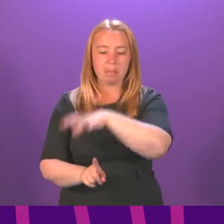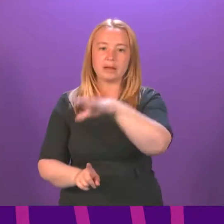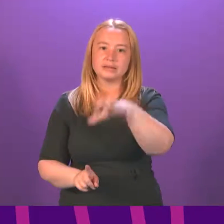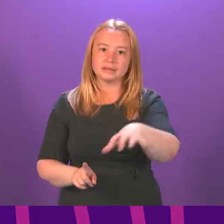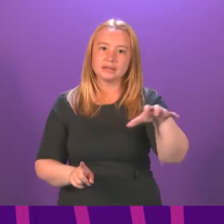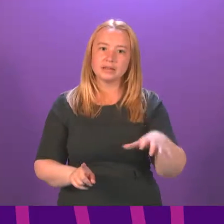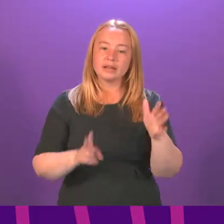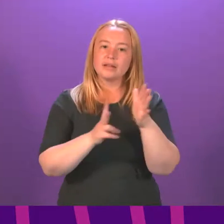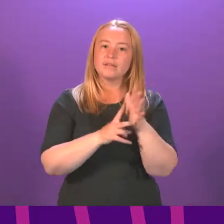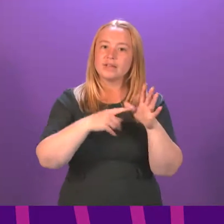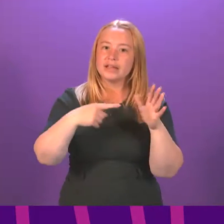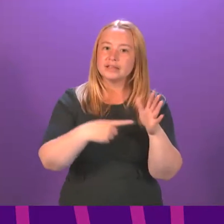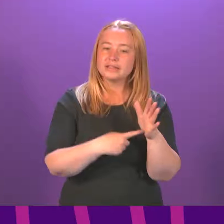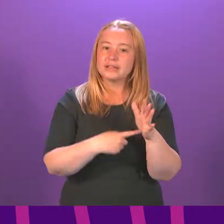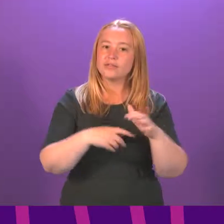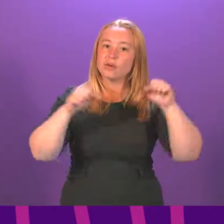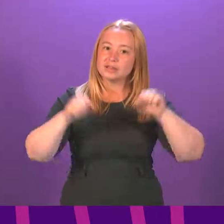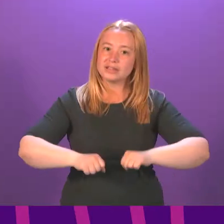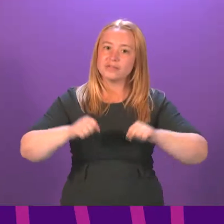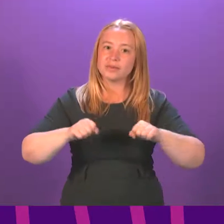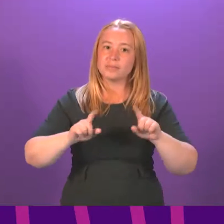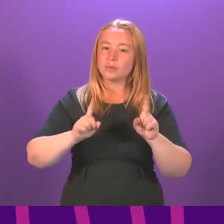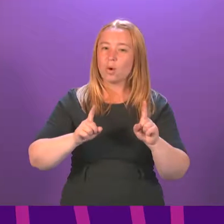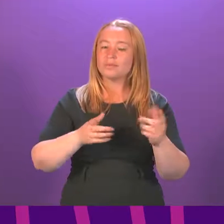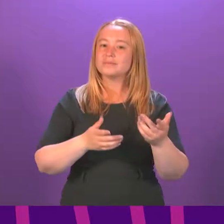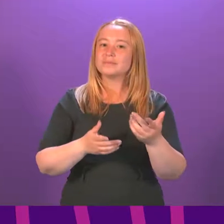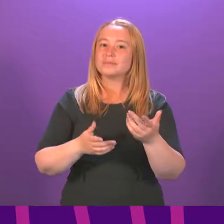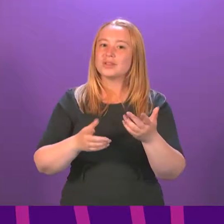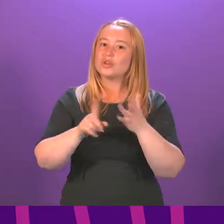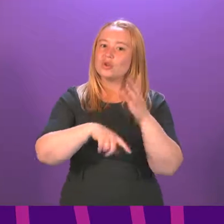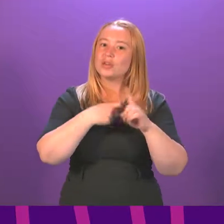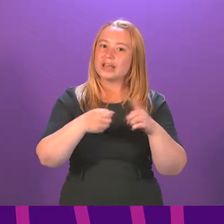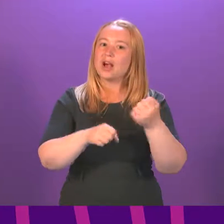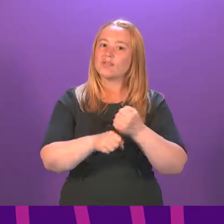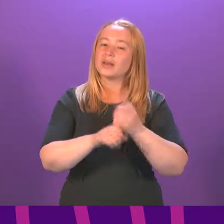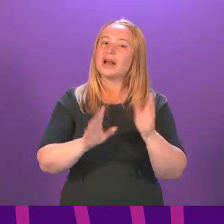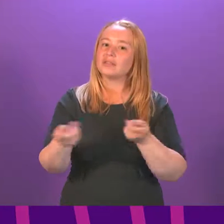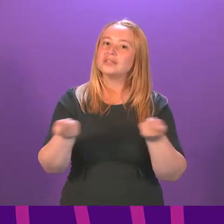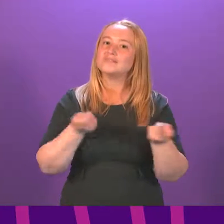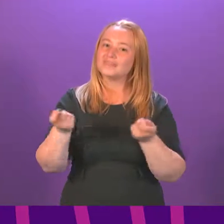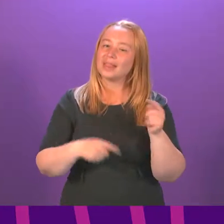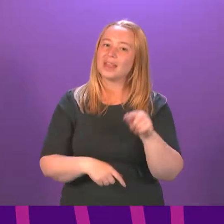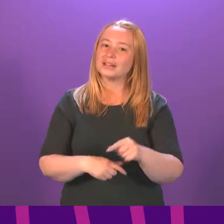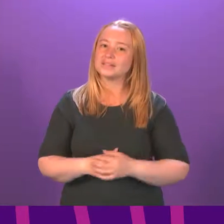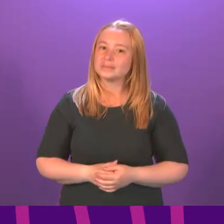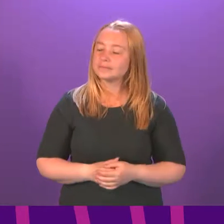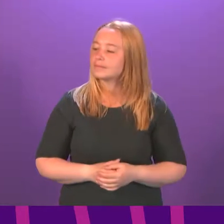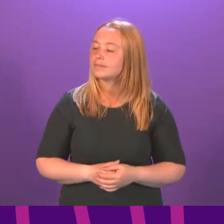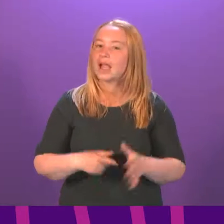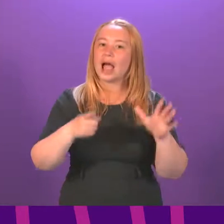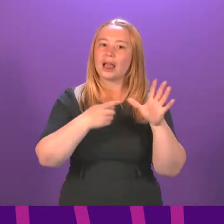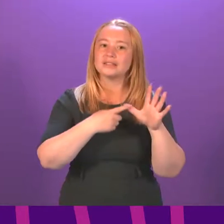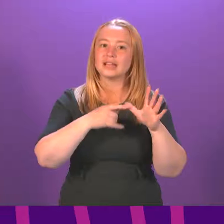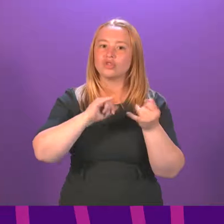VAT on defibrillators is a reserved matter for the UK Government. Question number two, Alexander Stewart.